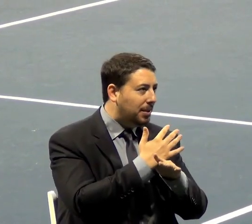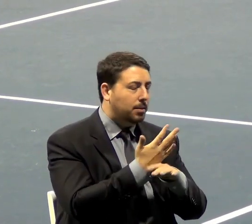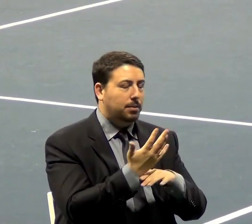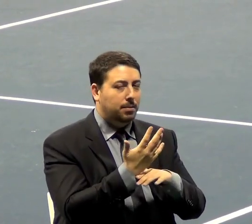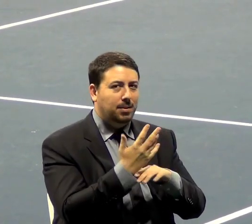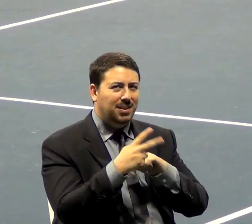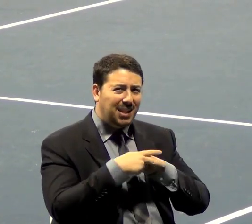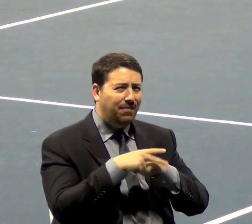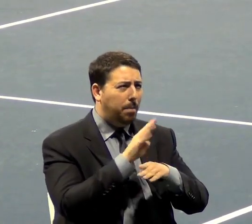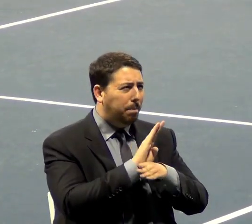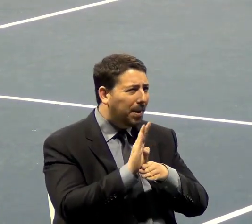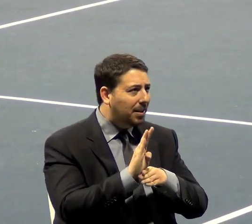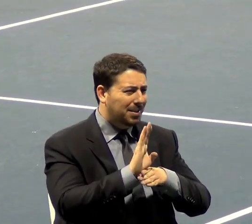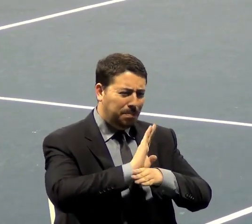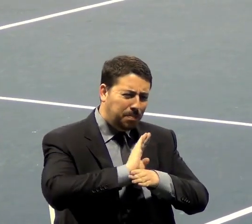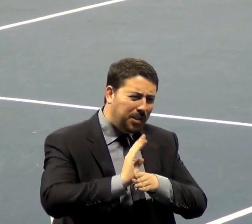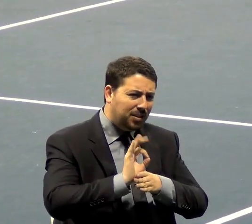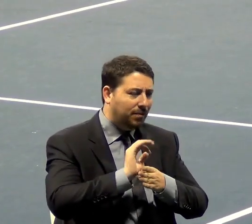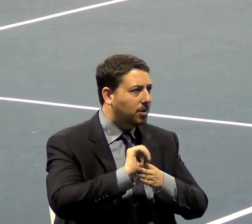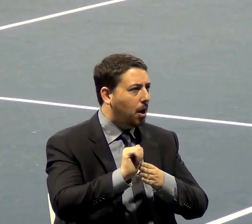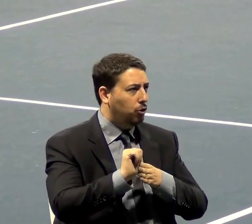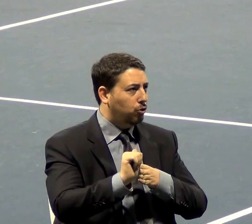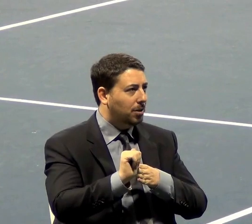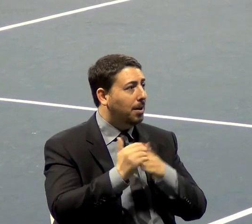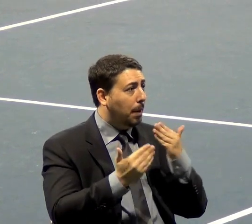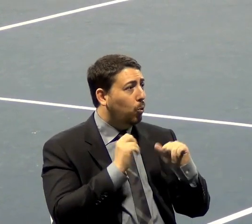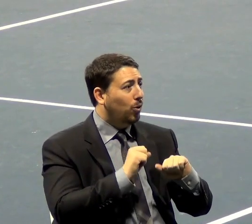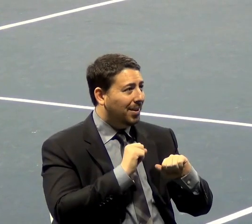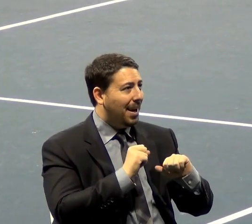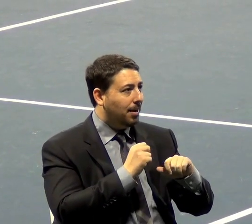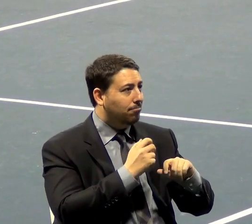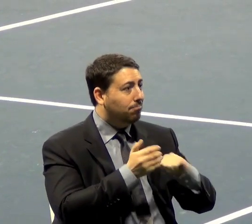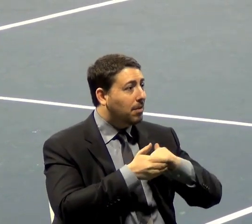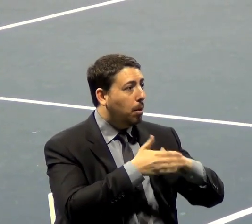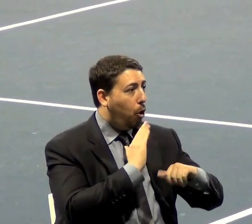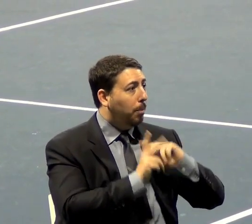billions and billions of dollars. Maybe we can take care of our people here at home a lot easier.